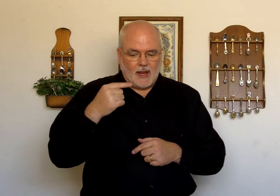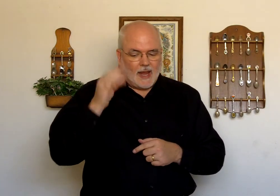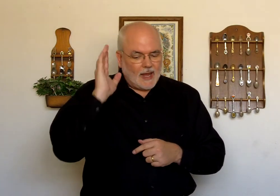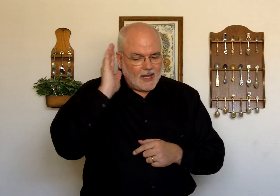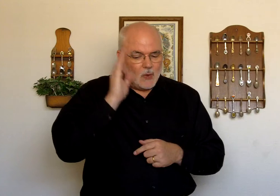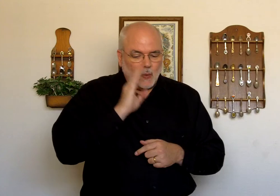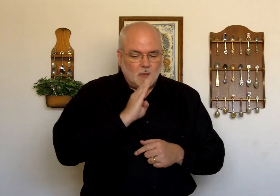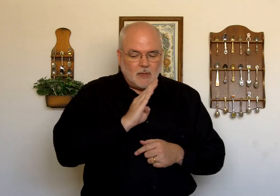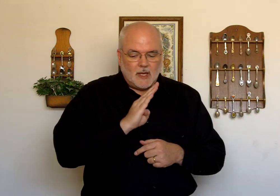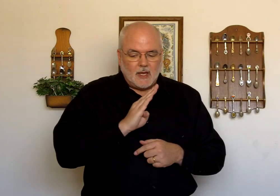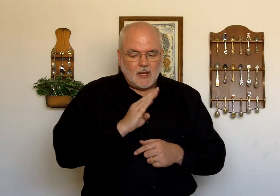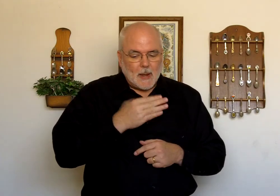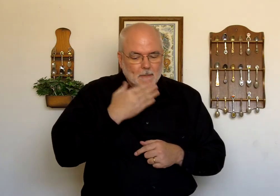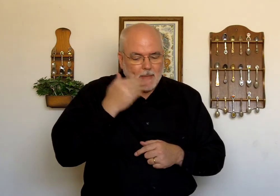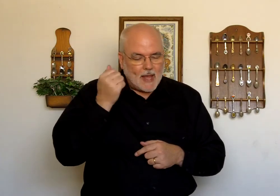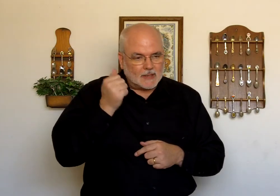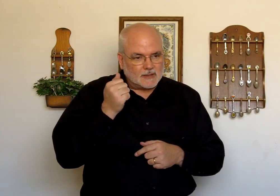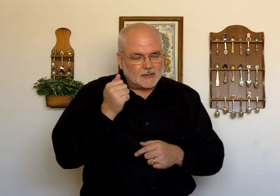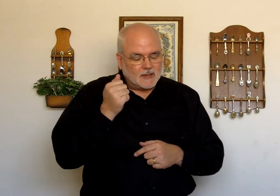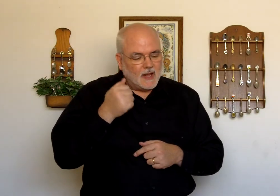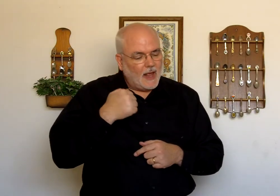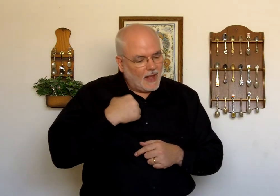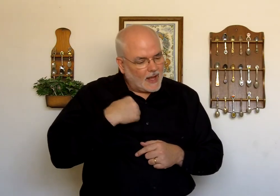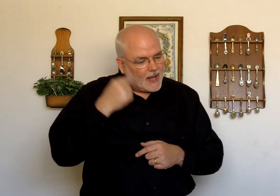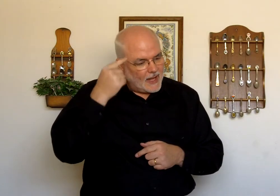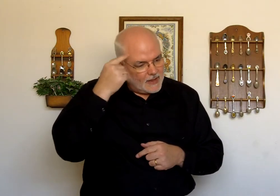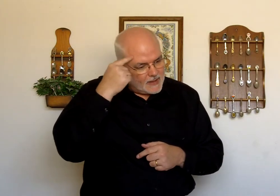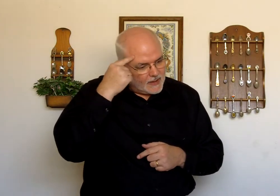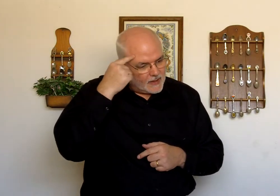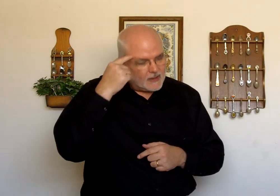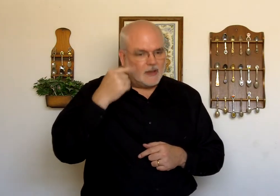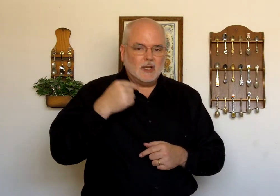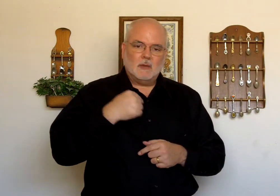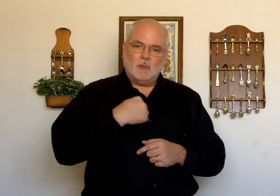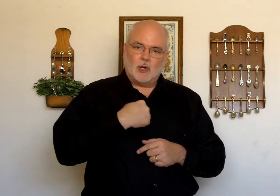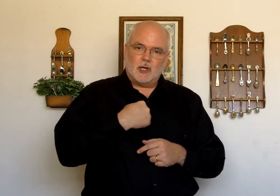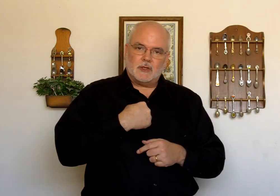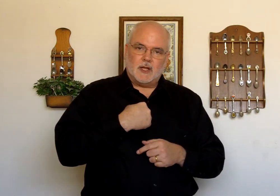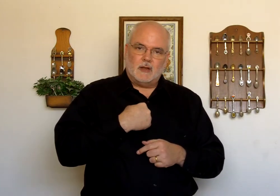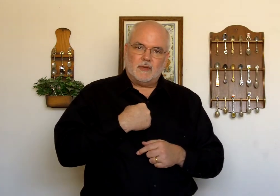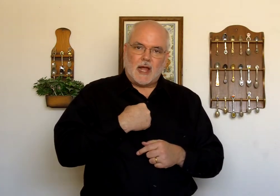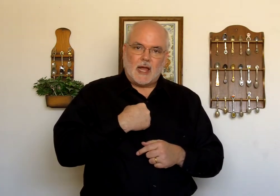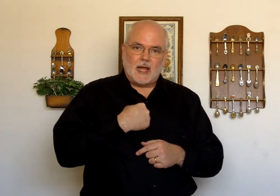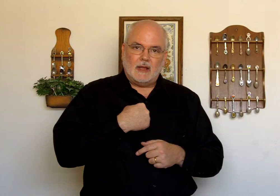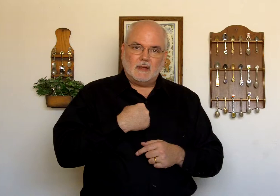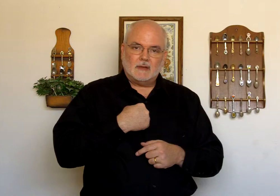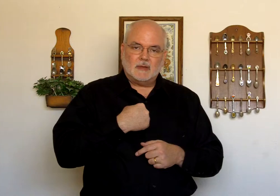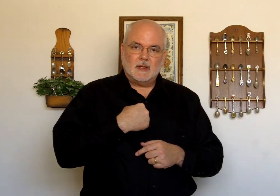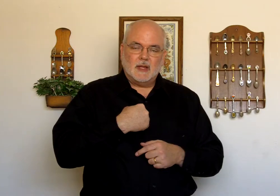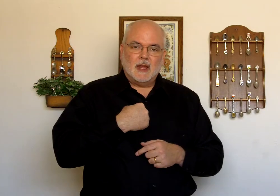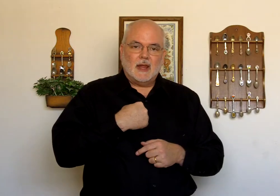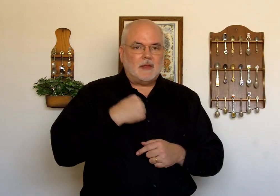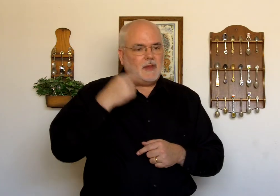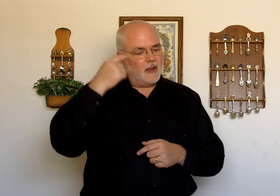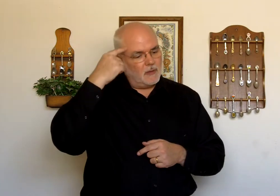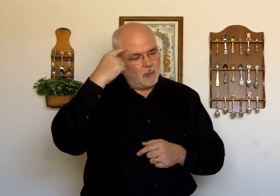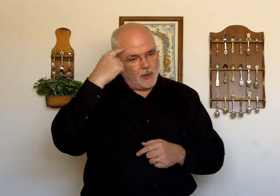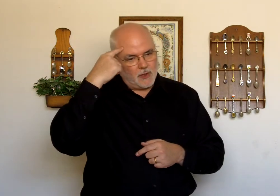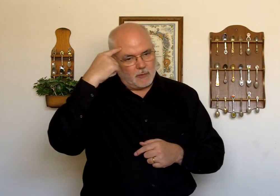It would be. Best. I think. Point to yourself. I. Think. Point to your